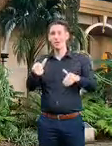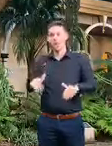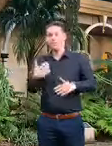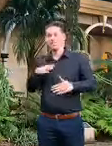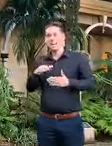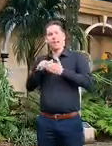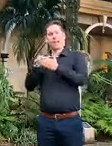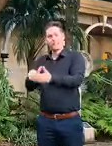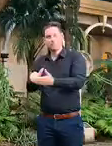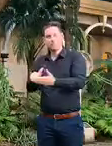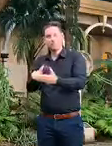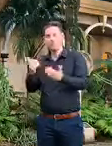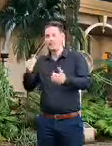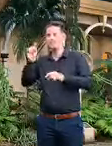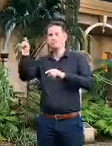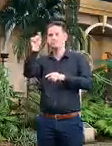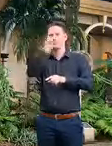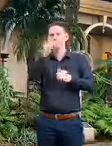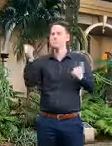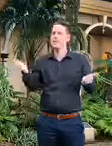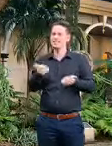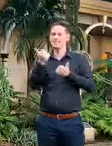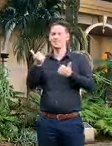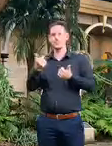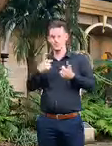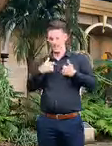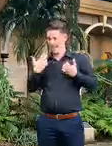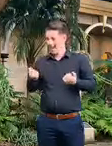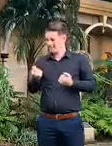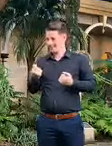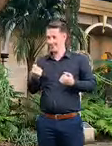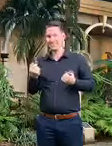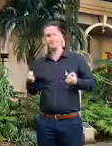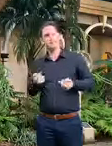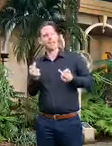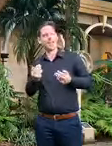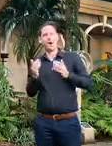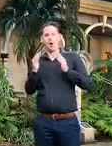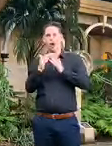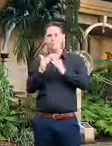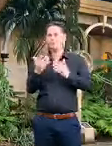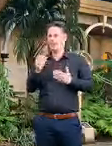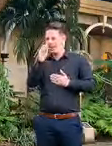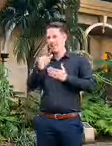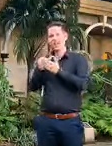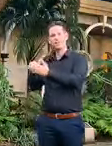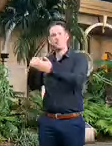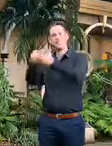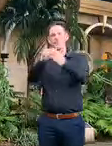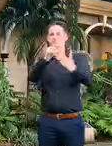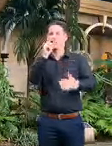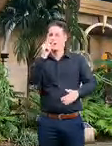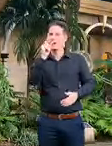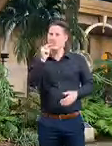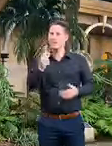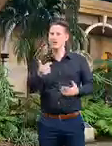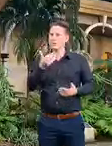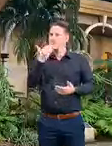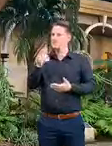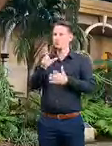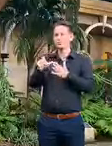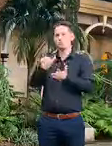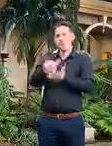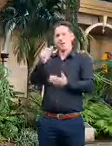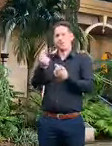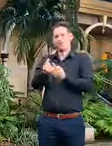this time and uh i'm quite sure that some people have got some spare time on their hands could also give a hand as well so let's uh let's do the right